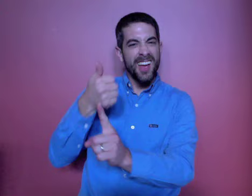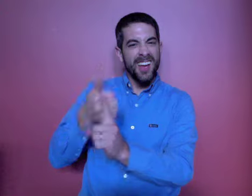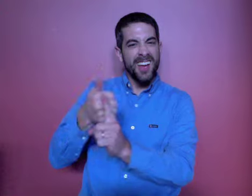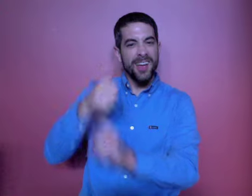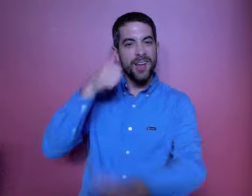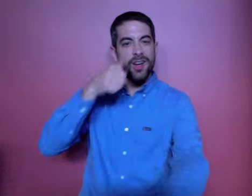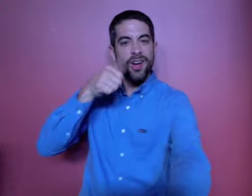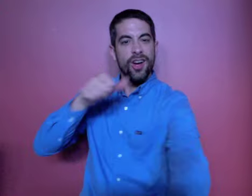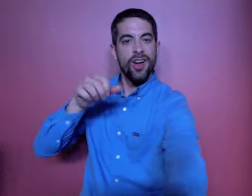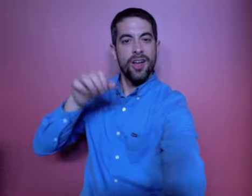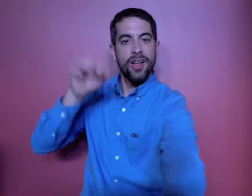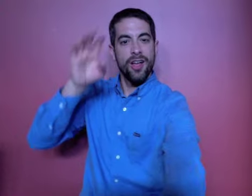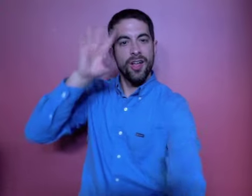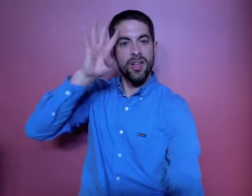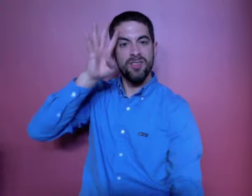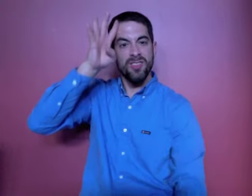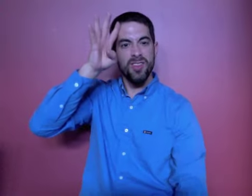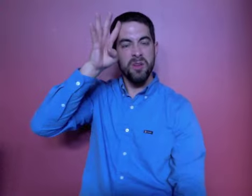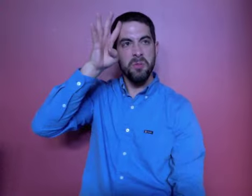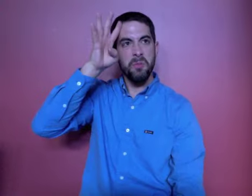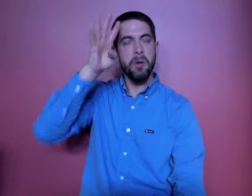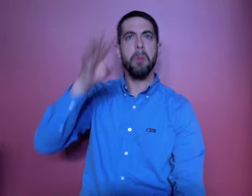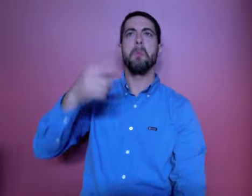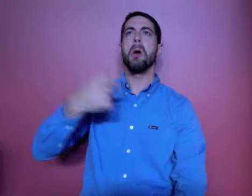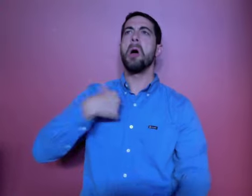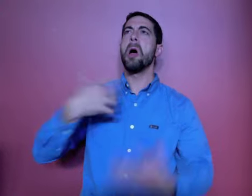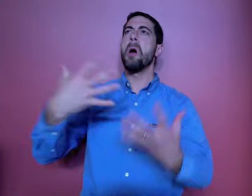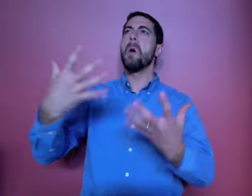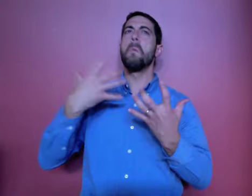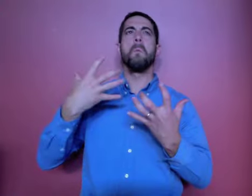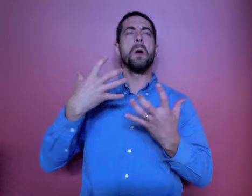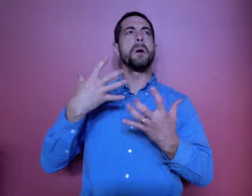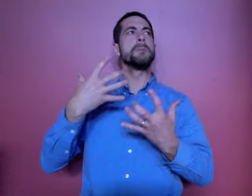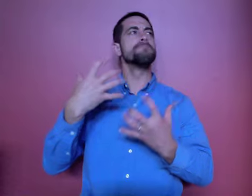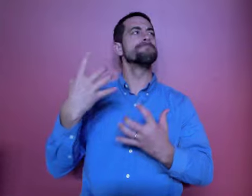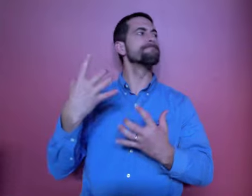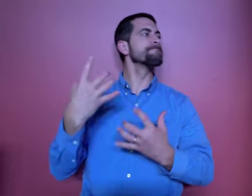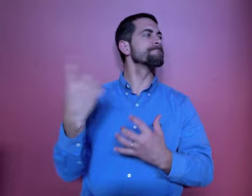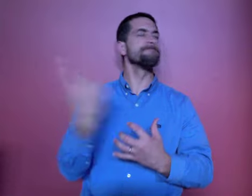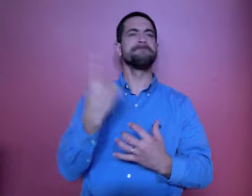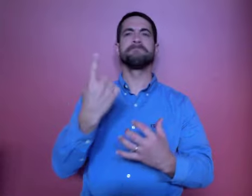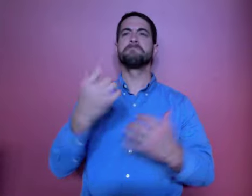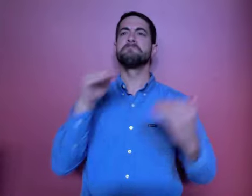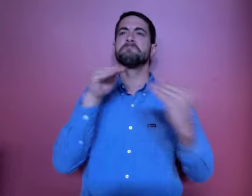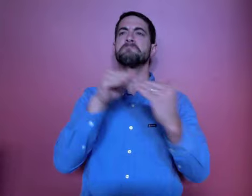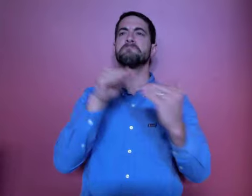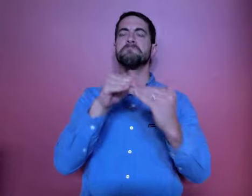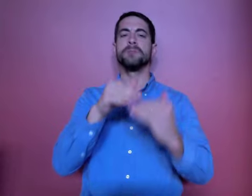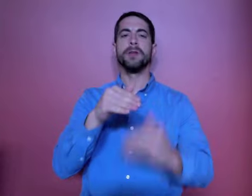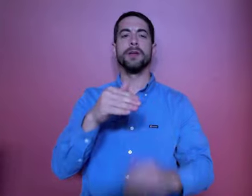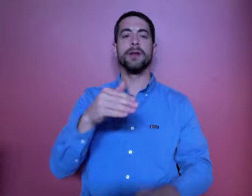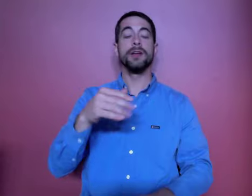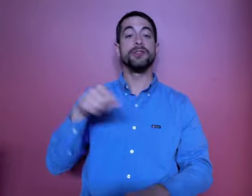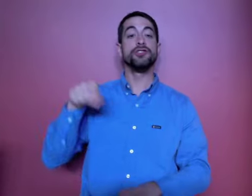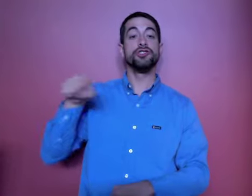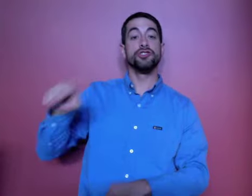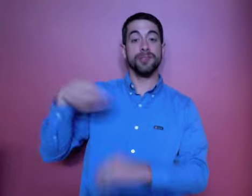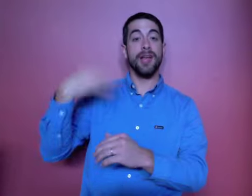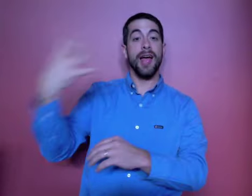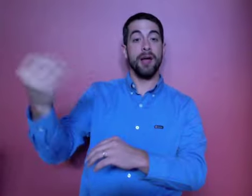to do after seeing one of her friends sit on the sidelines of the school playground because of